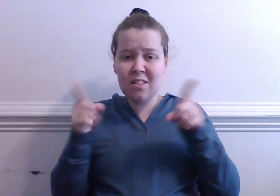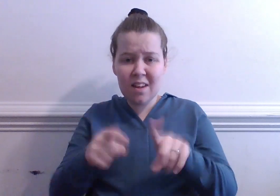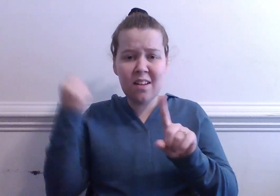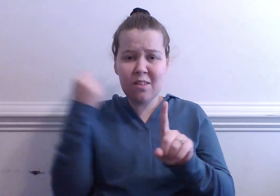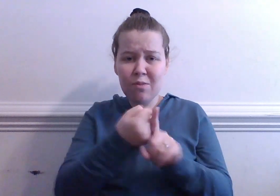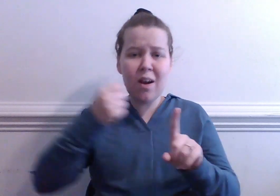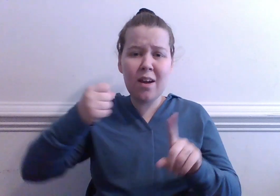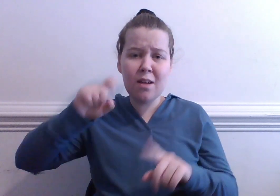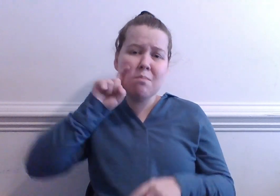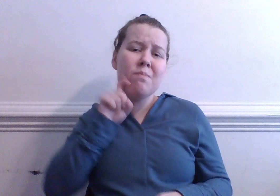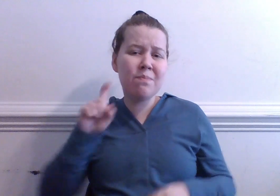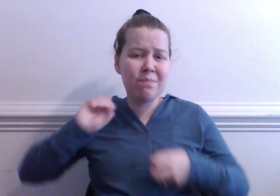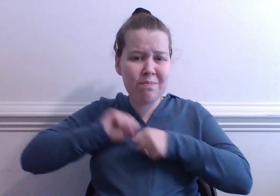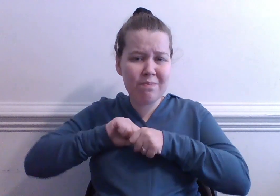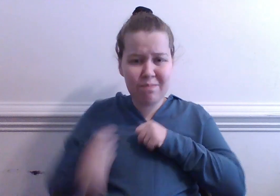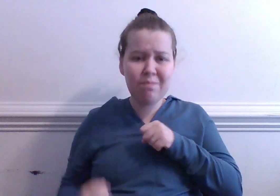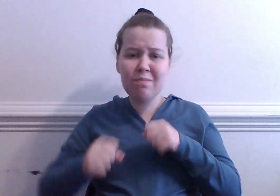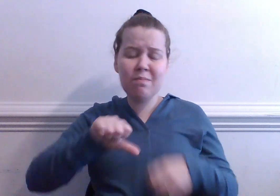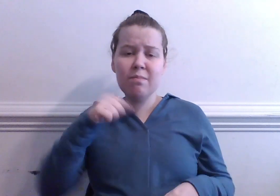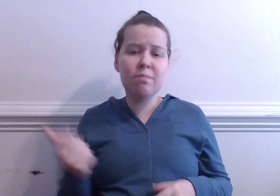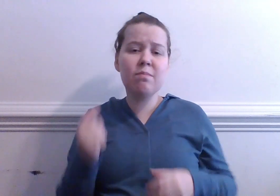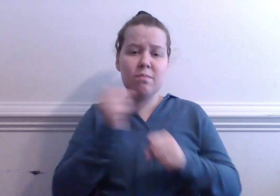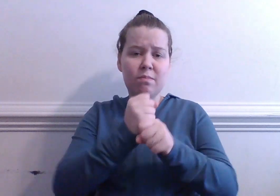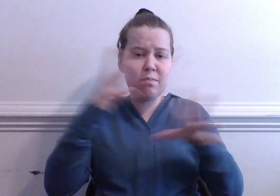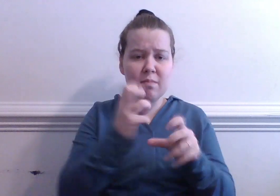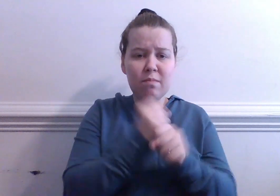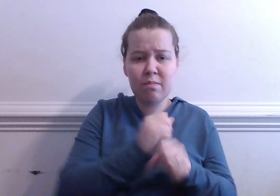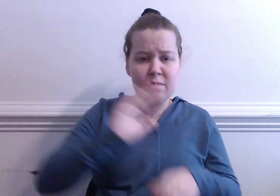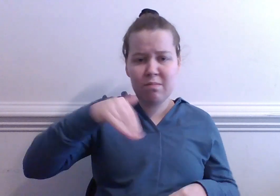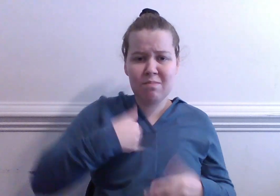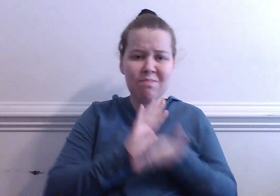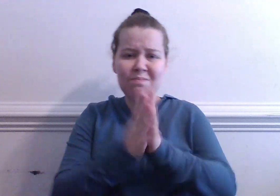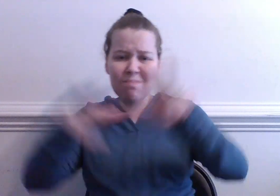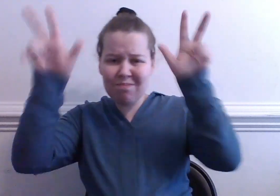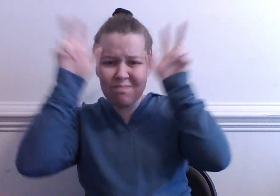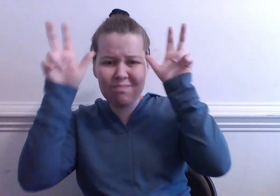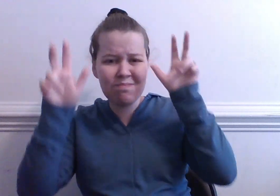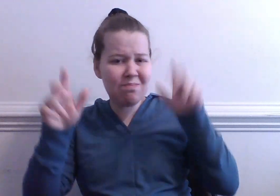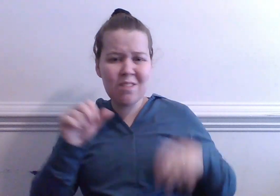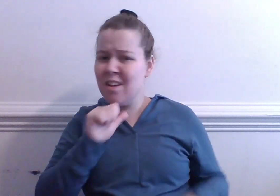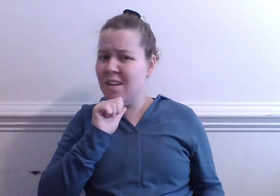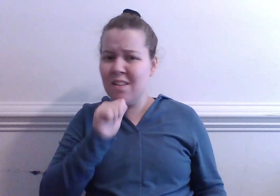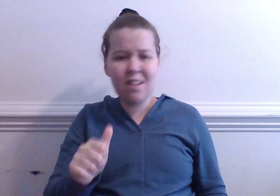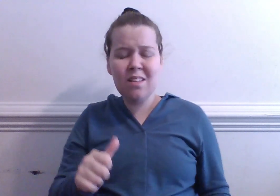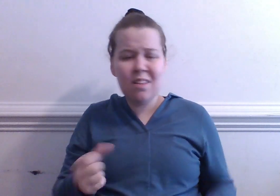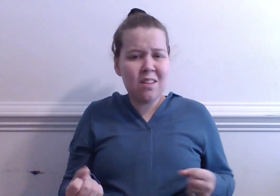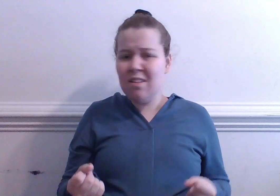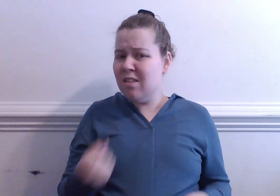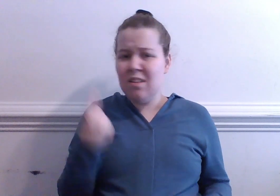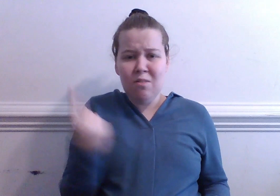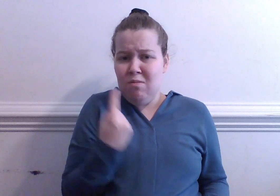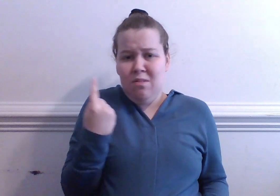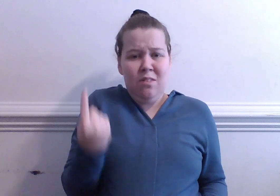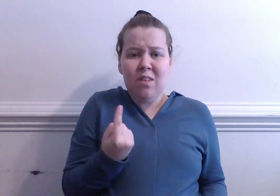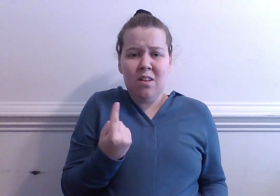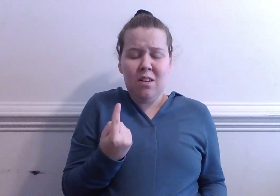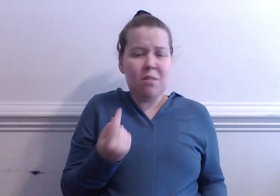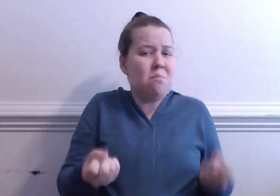Another ticking bomb to bury deep and detonate I'm not the only one who finds it hard to understand